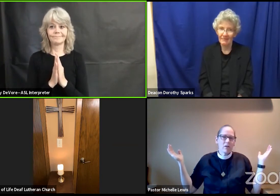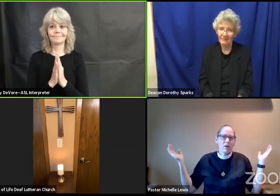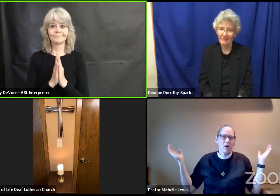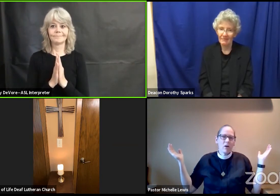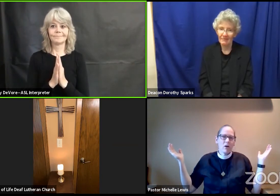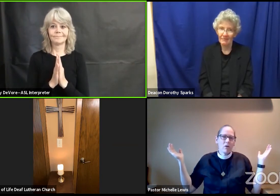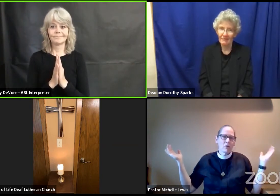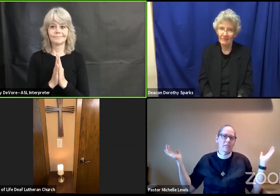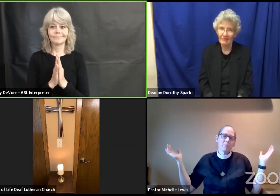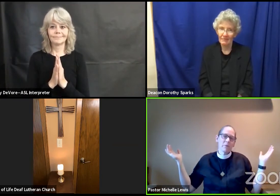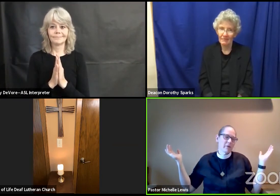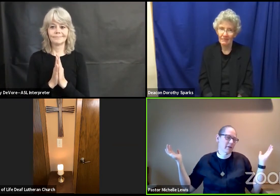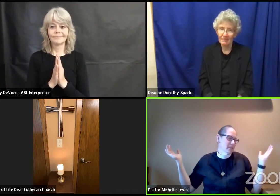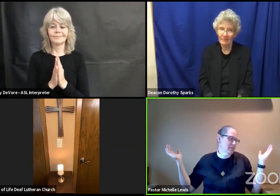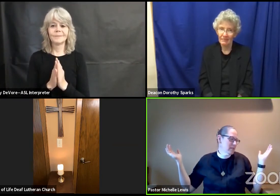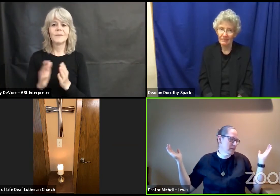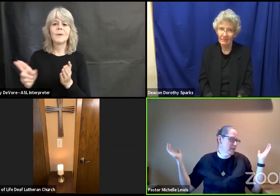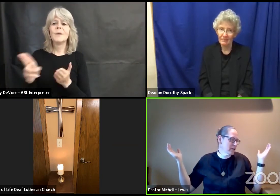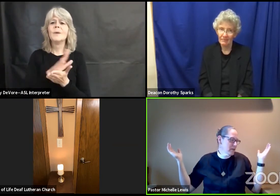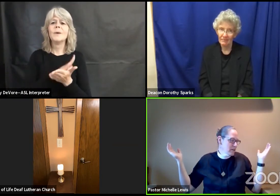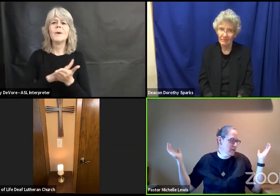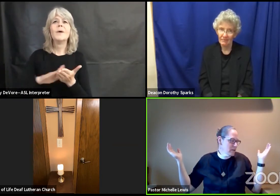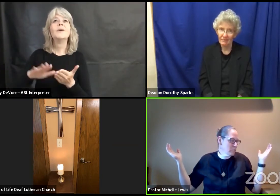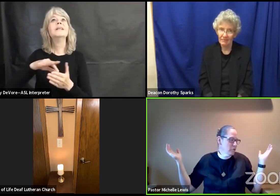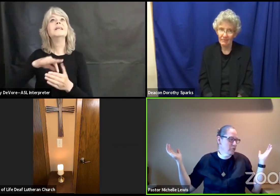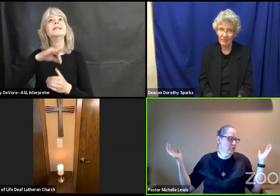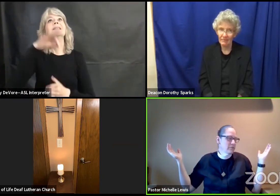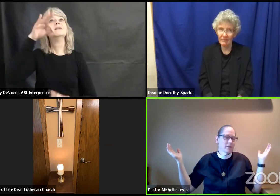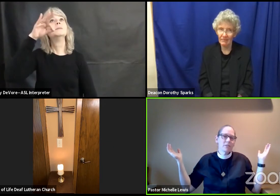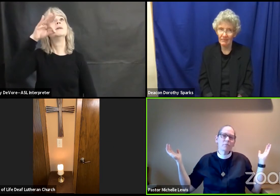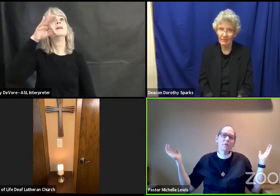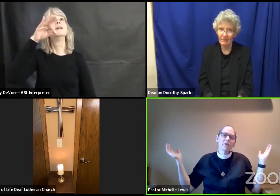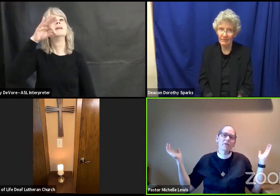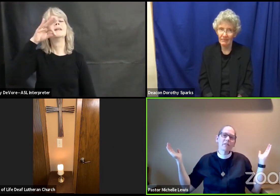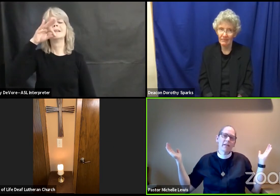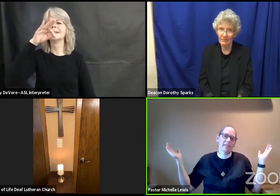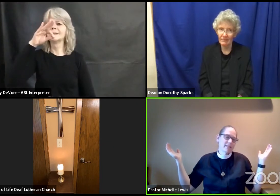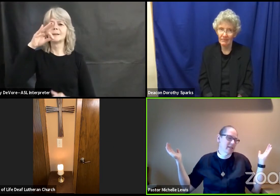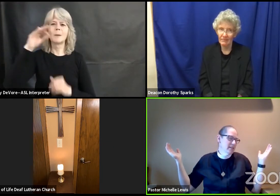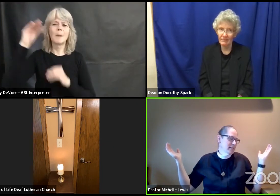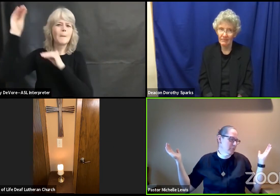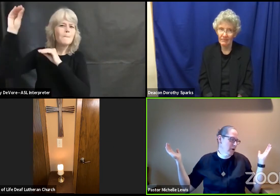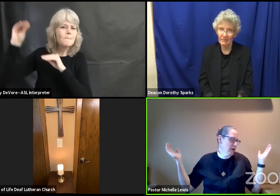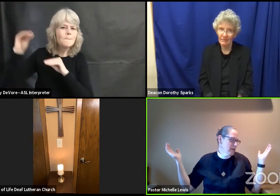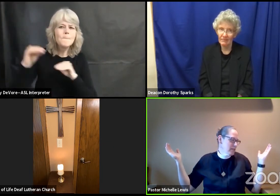Holy Spirit, move, swirl, and dance among us.